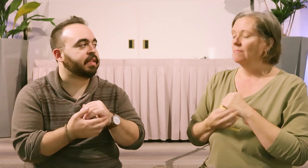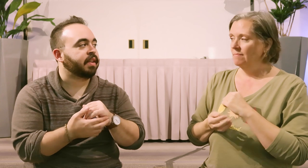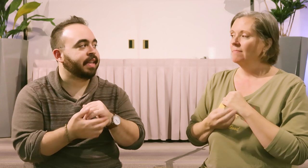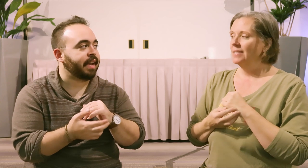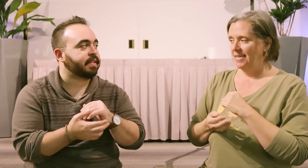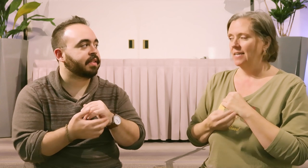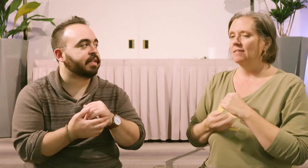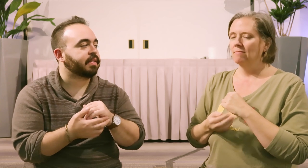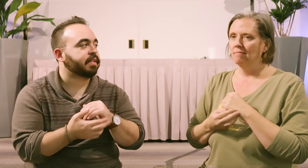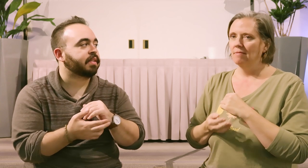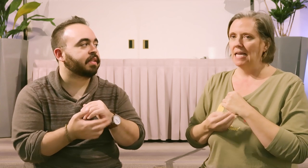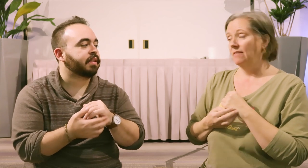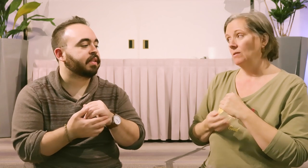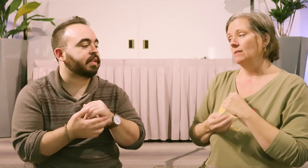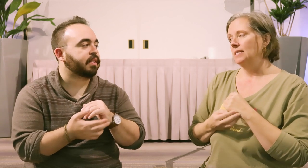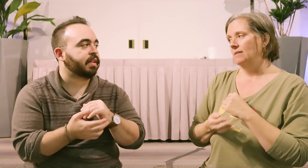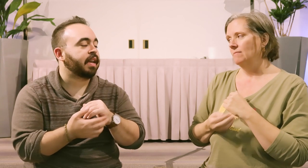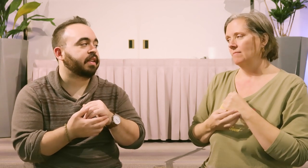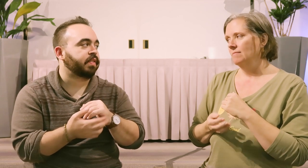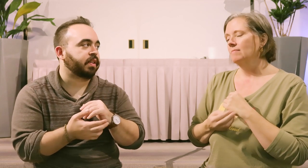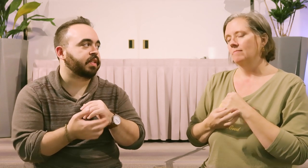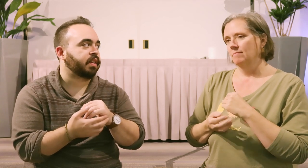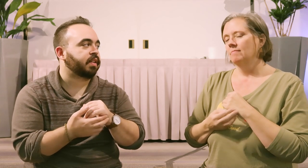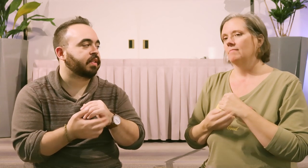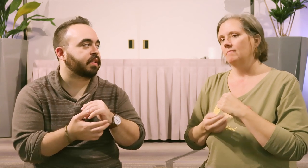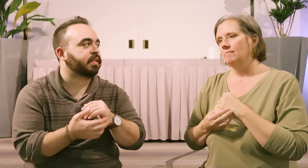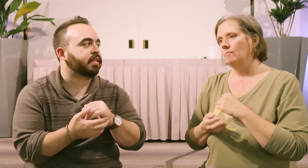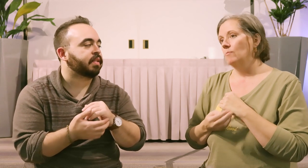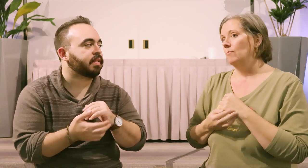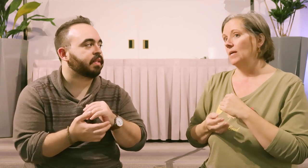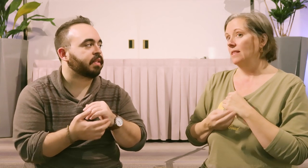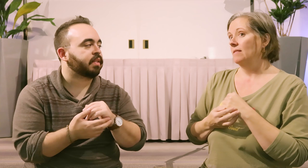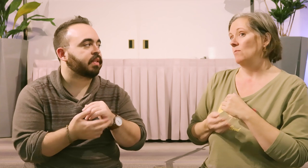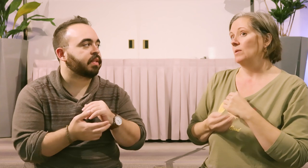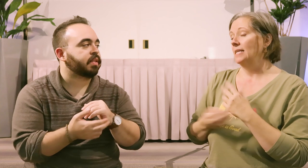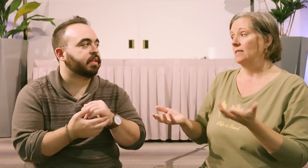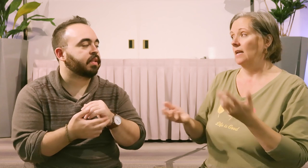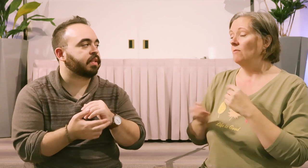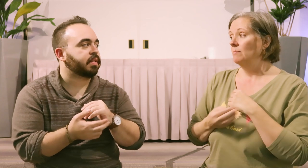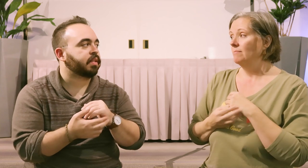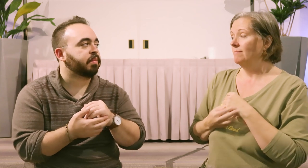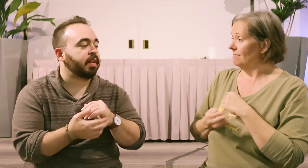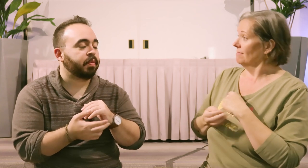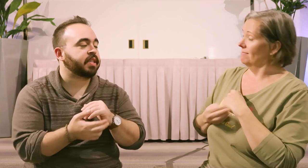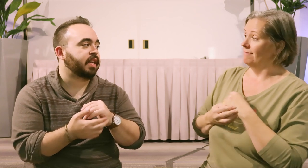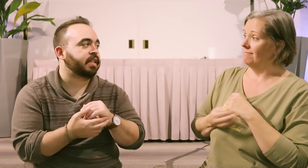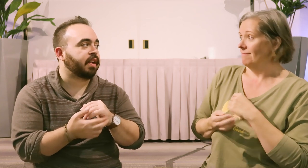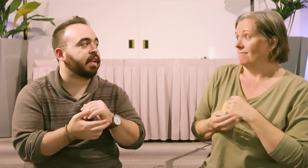son yet. Yeah. And I feel guilty. And I feel guilty. But I'm open to the idea that I love him. But I'm open to the idea that I love